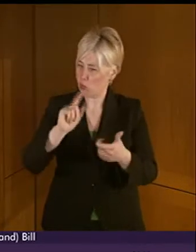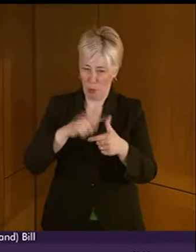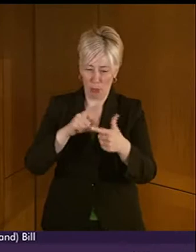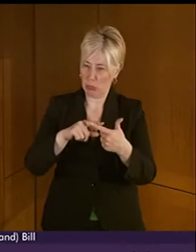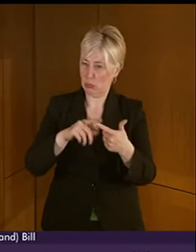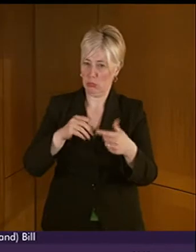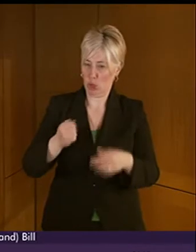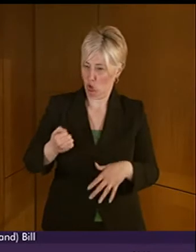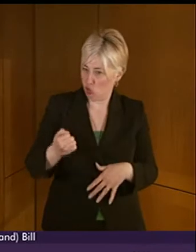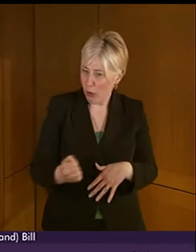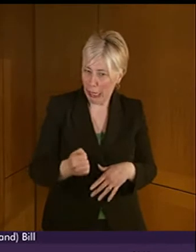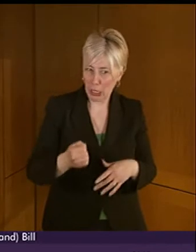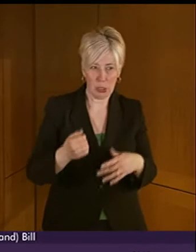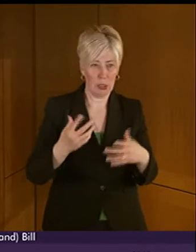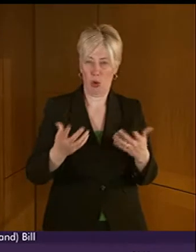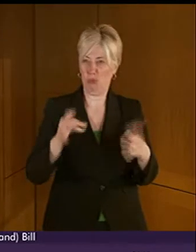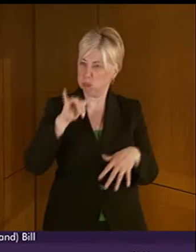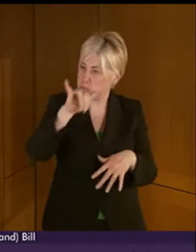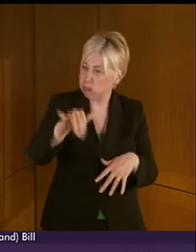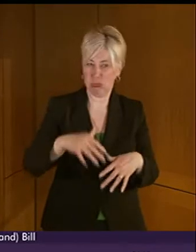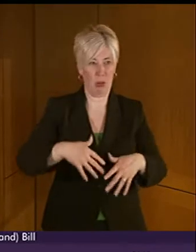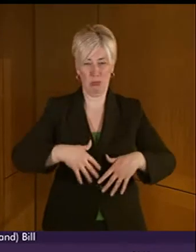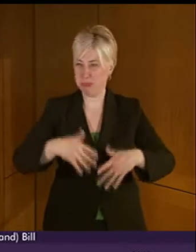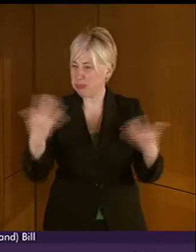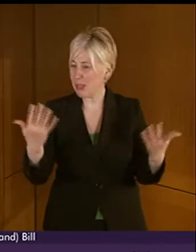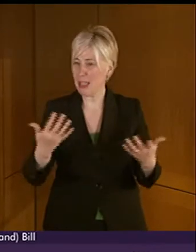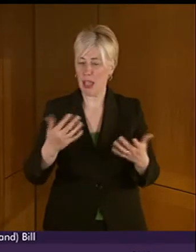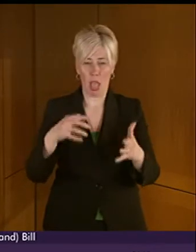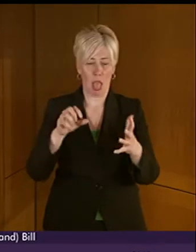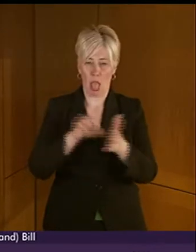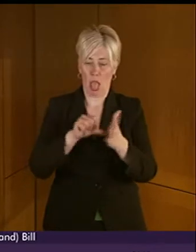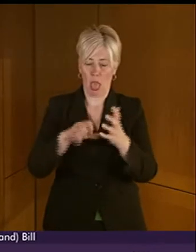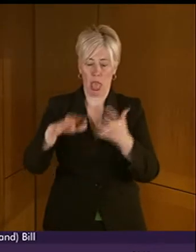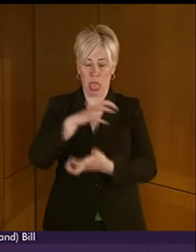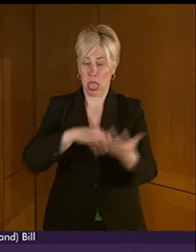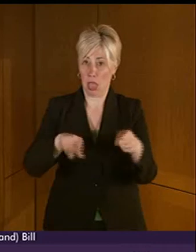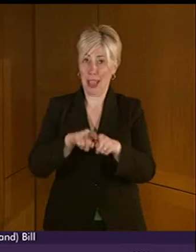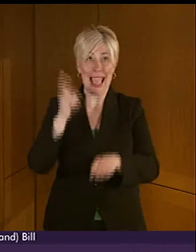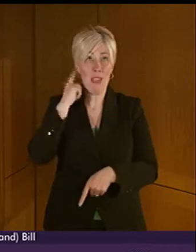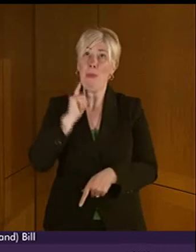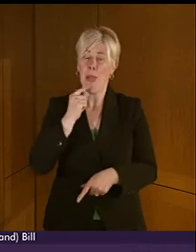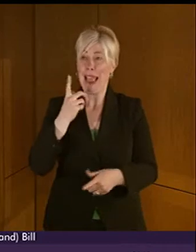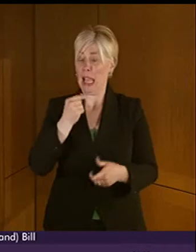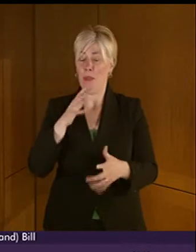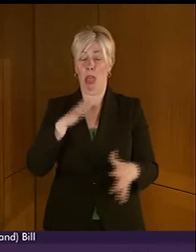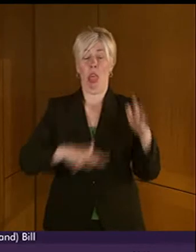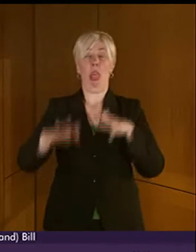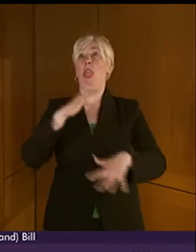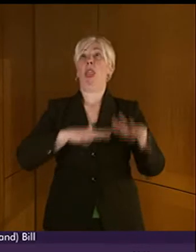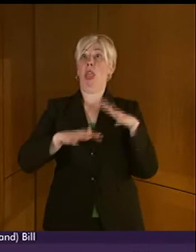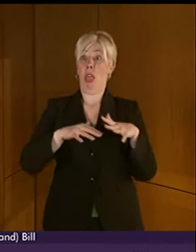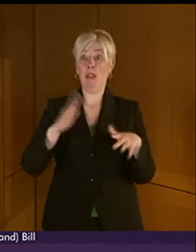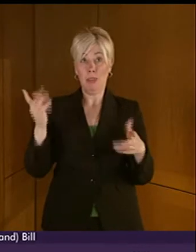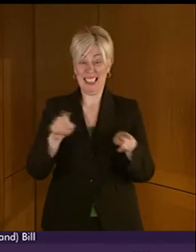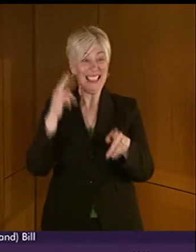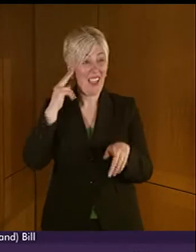air travel, are immense. These difficulties are sometimes too immense for the hearing, let alone the deaf. And it was